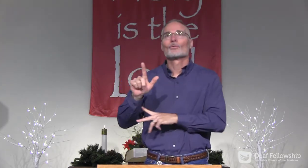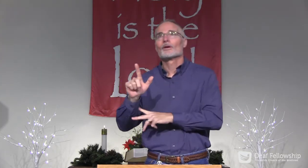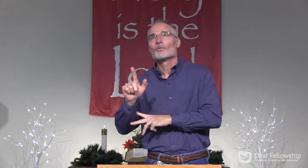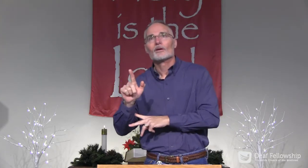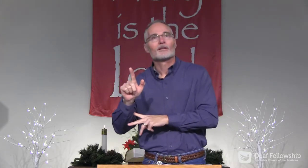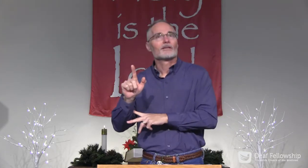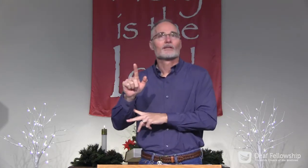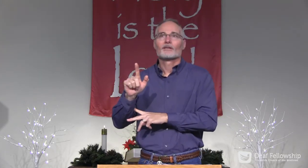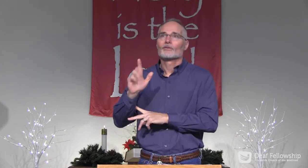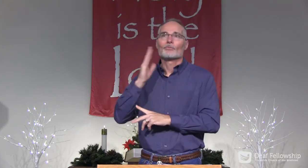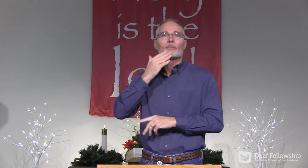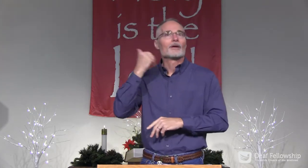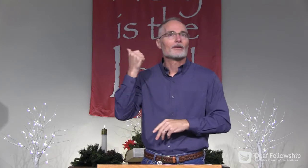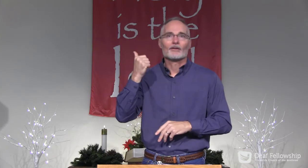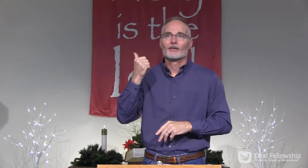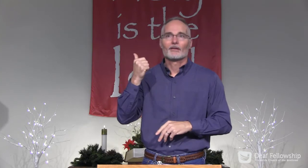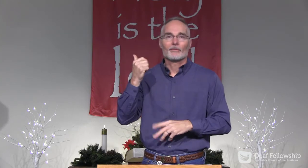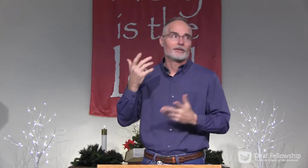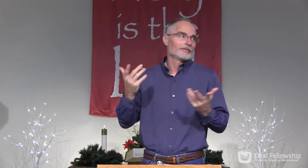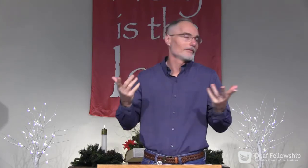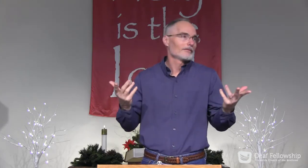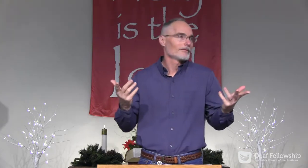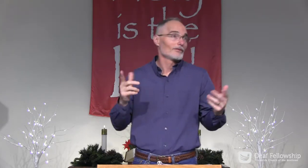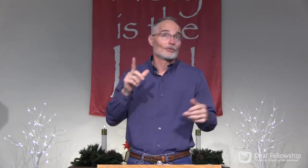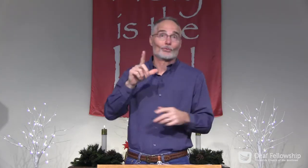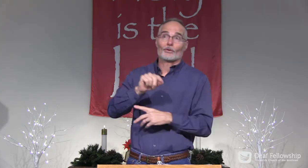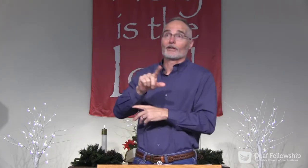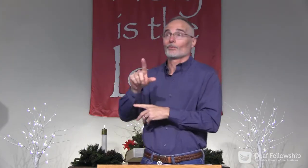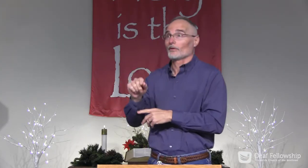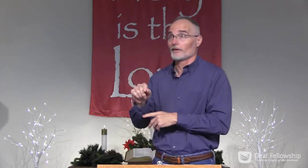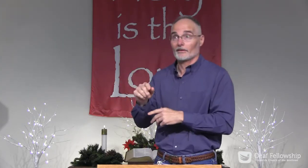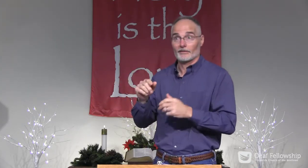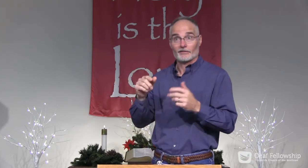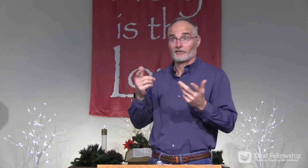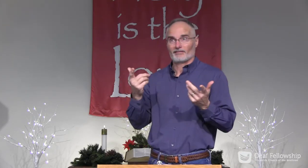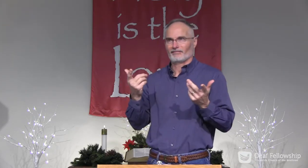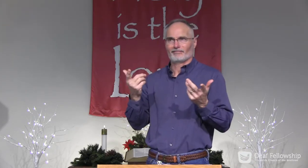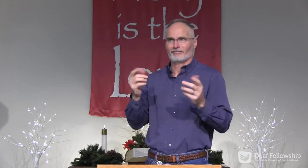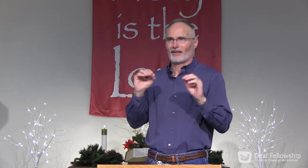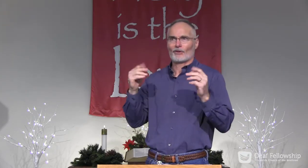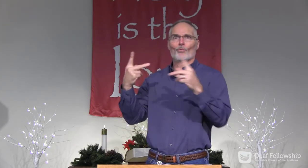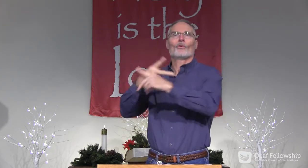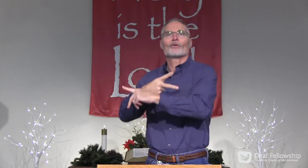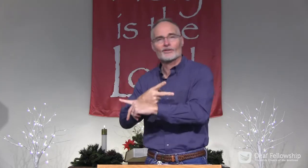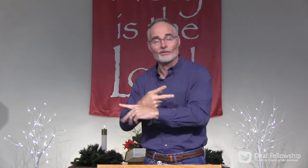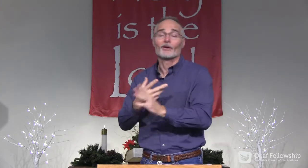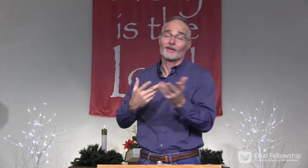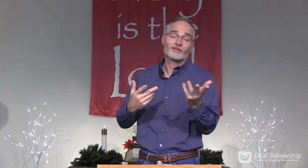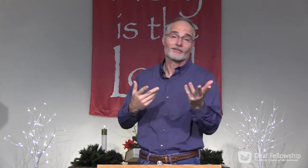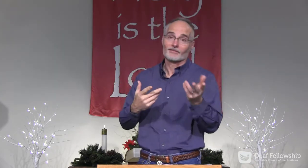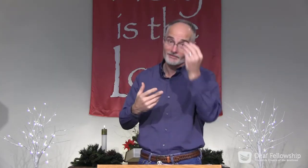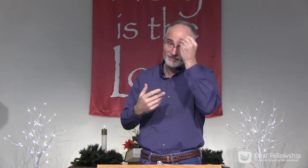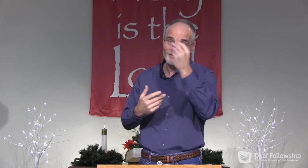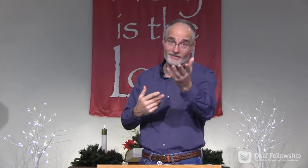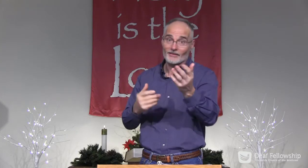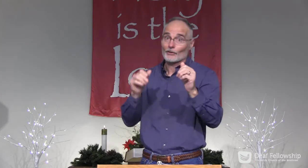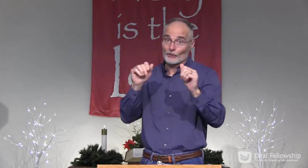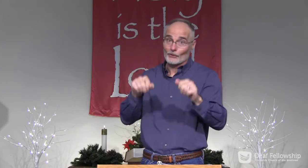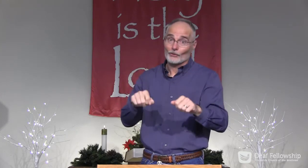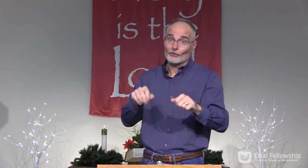as we get to the end of the year, everyone's just hoping 2021 will be better. I mean, people think it just couldn't get any worse.